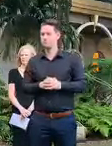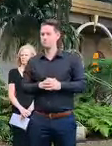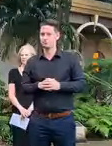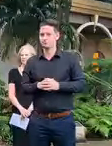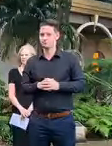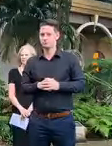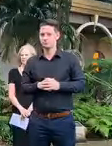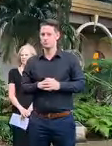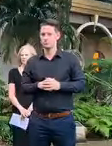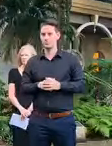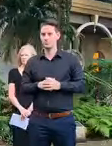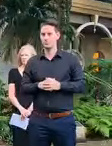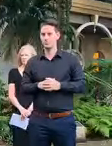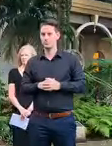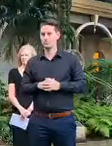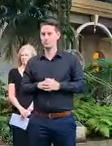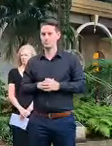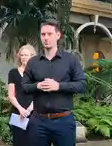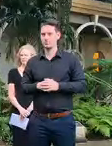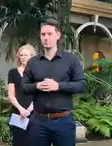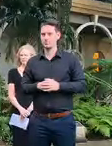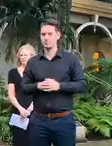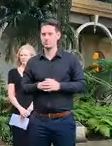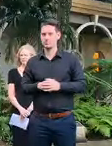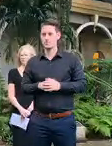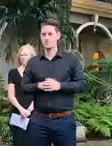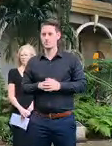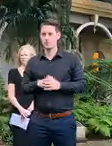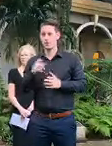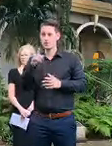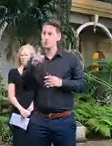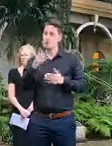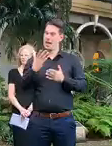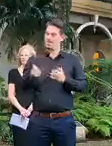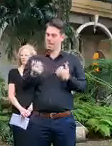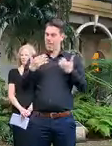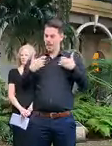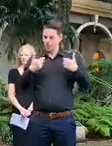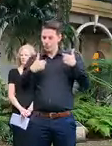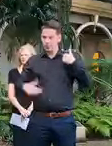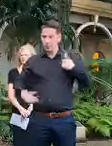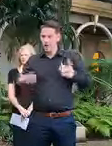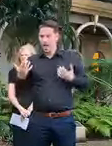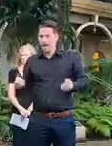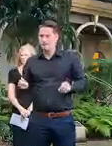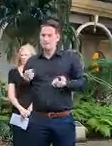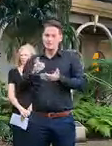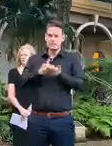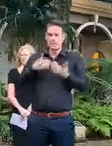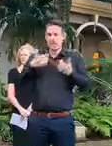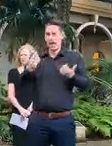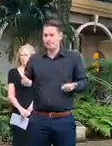not the time to be spending, if you are in that category, to be spending